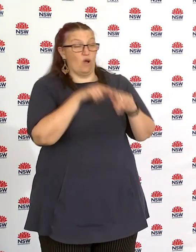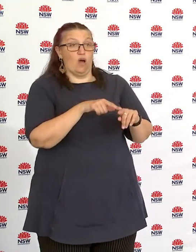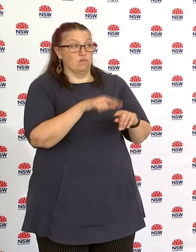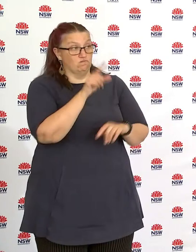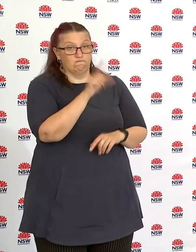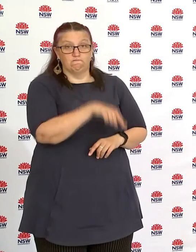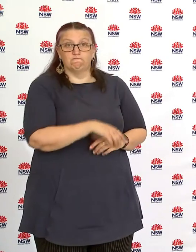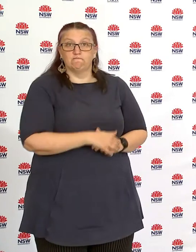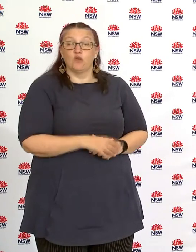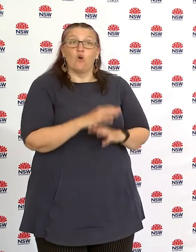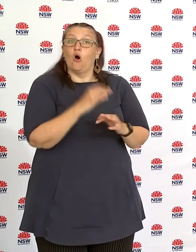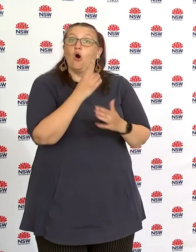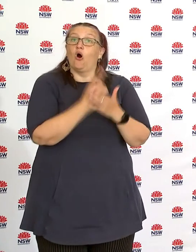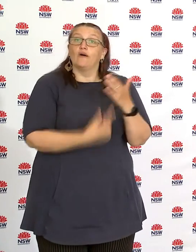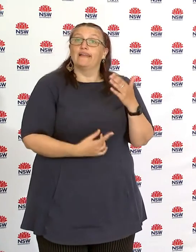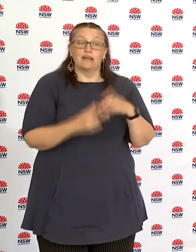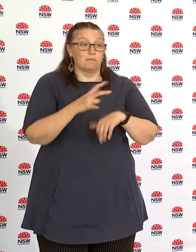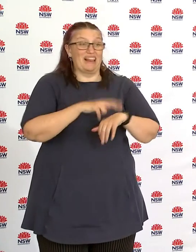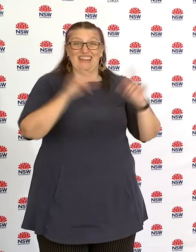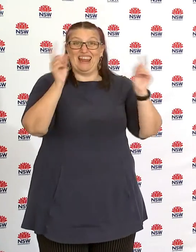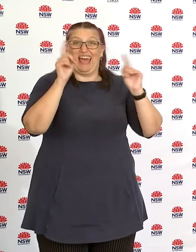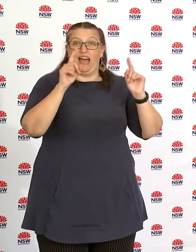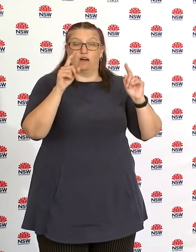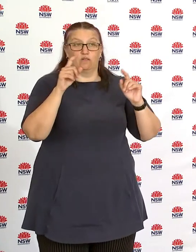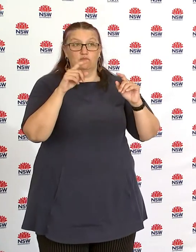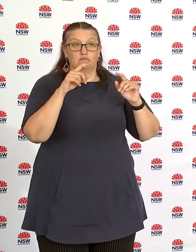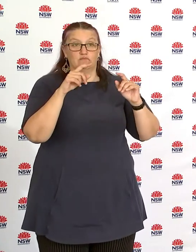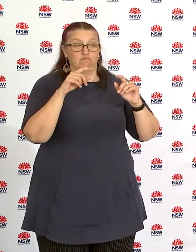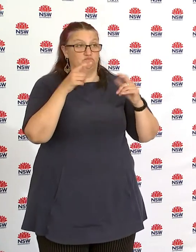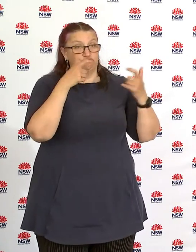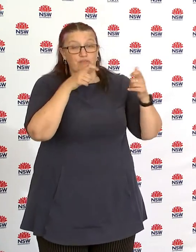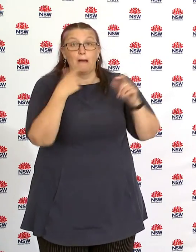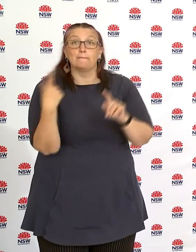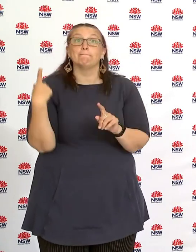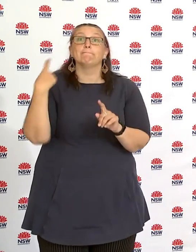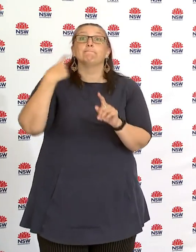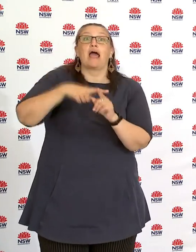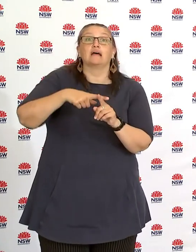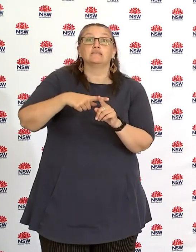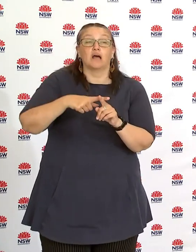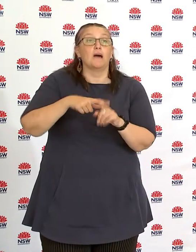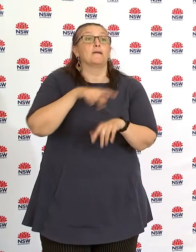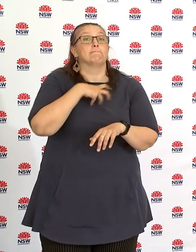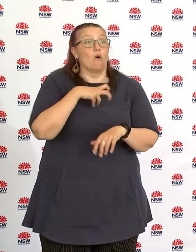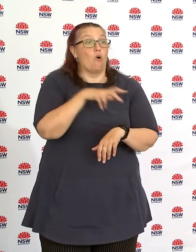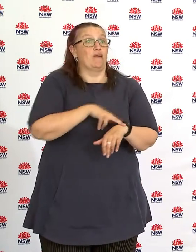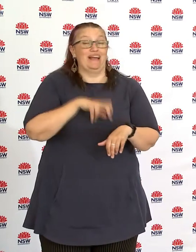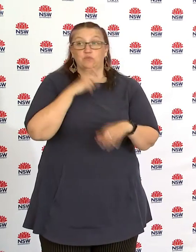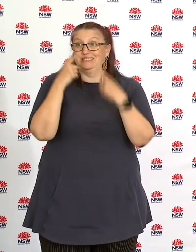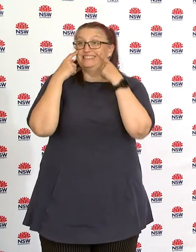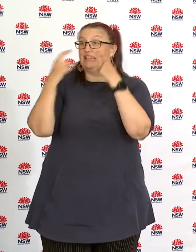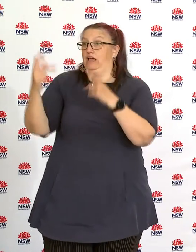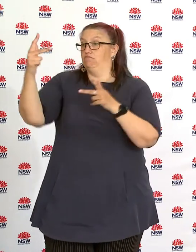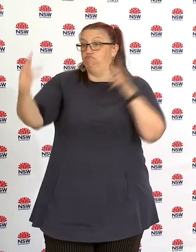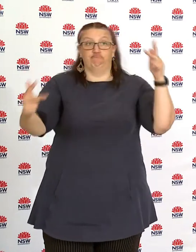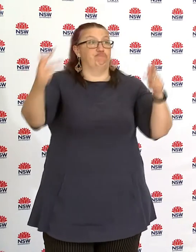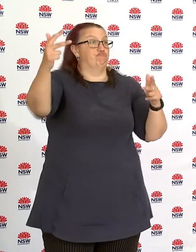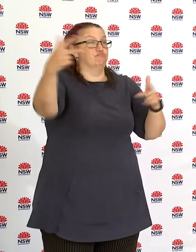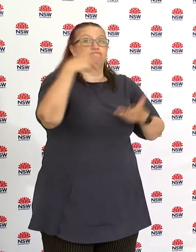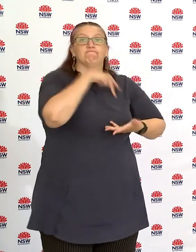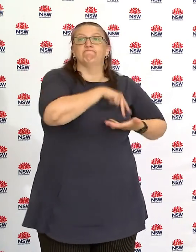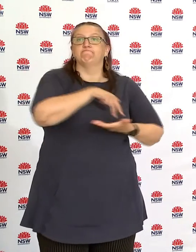in the compliance activity that currently happens but also in relation to presence and obviously all those uh